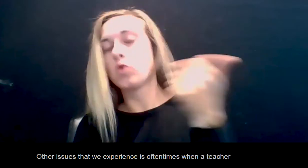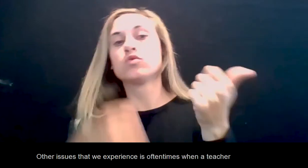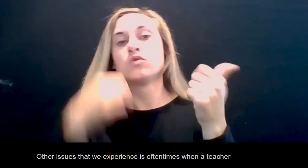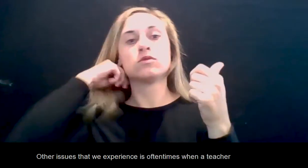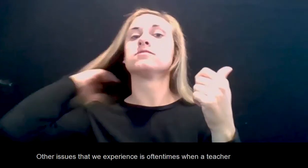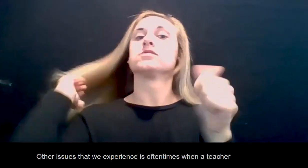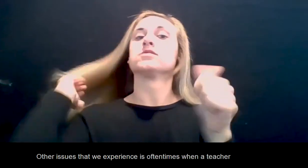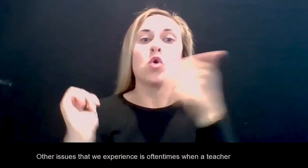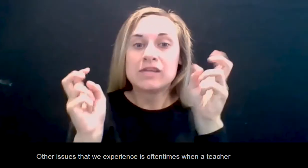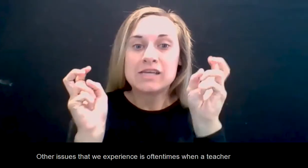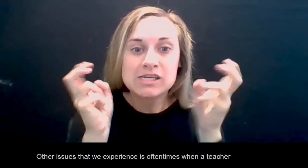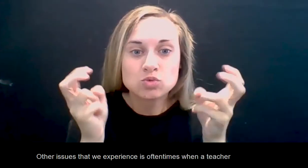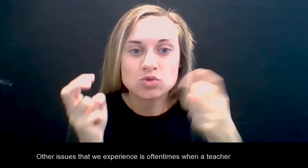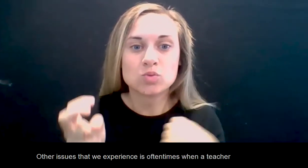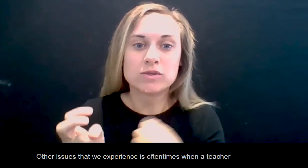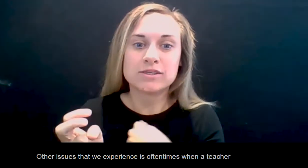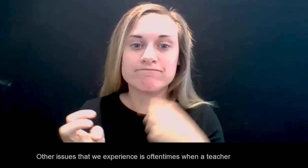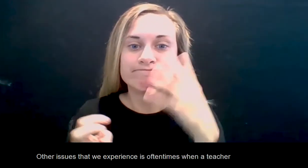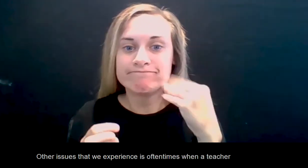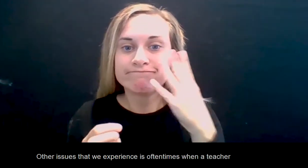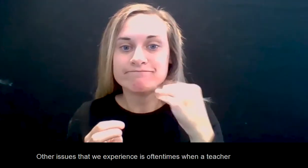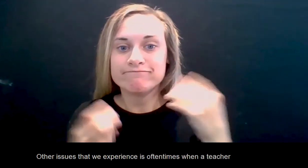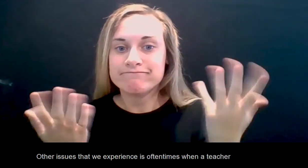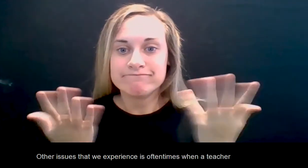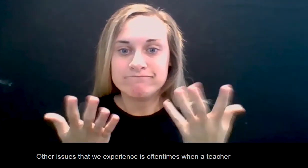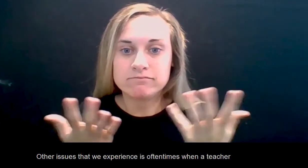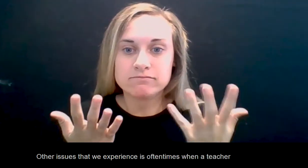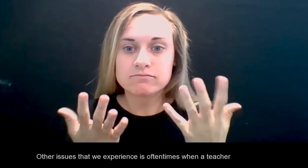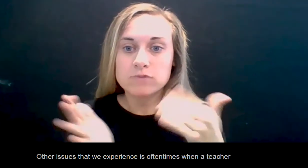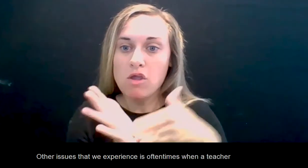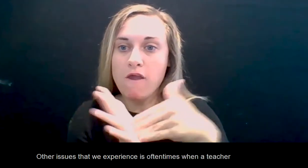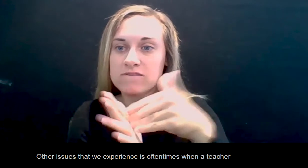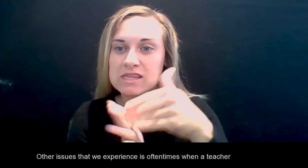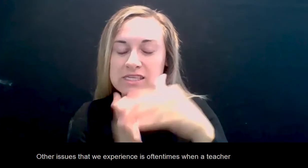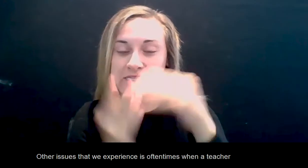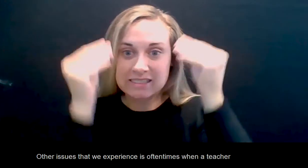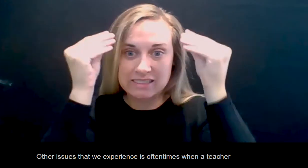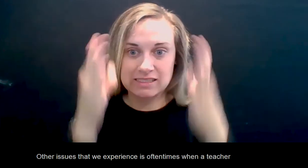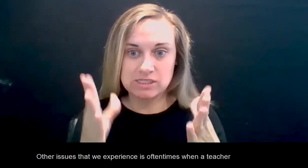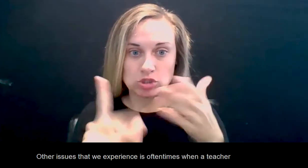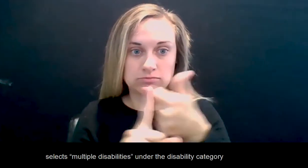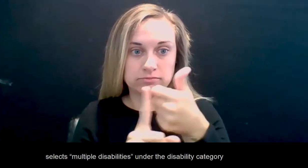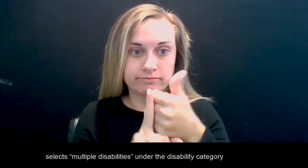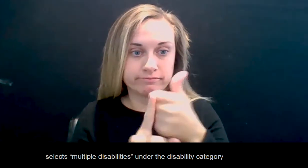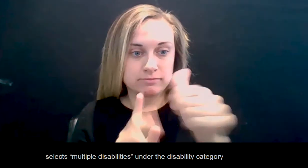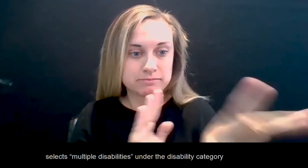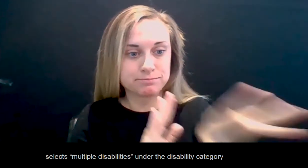Other issues that we experience is oftentimes when a teacher selects multiple disabilities